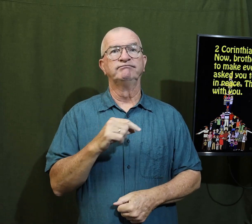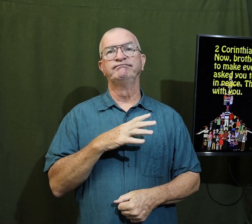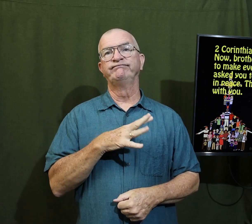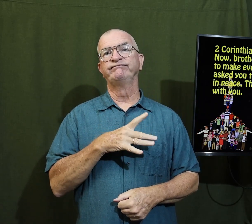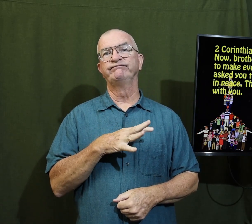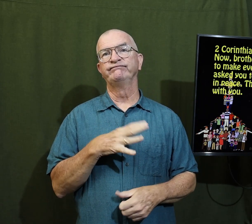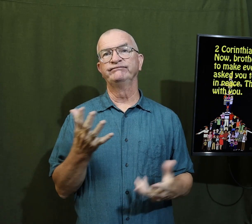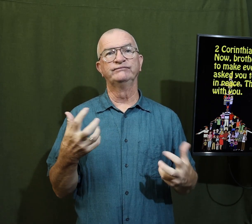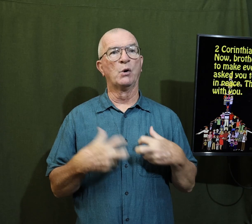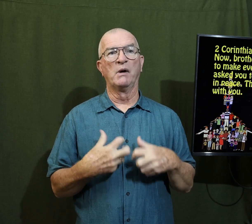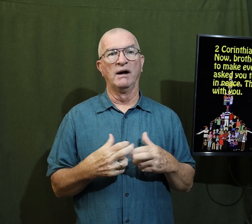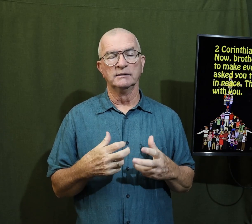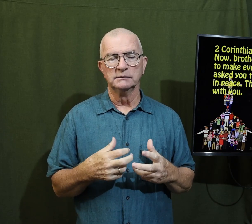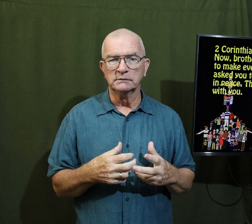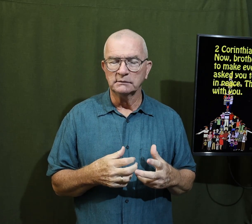and everyone's fine with it